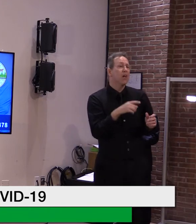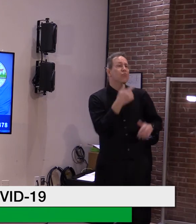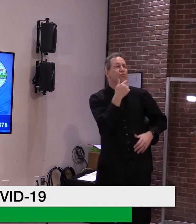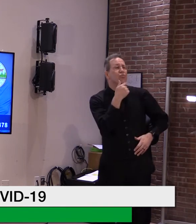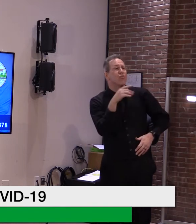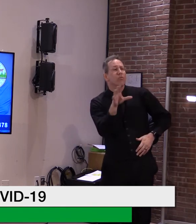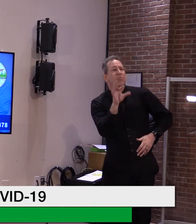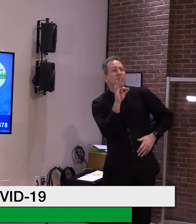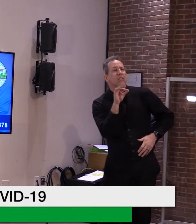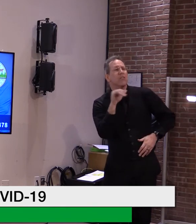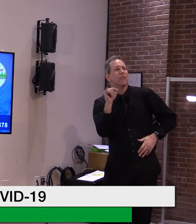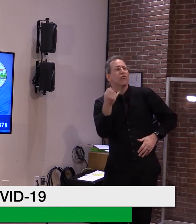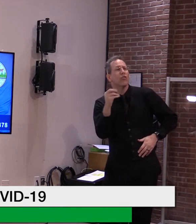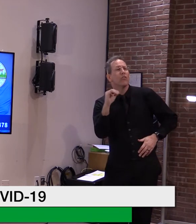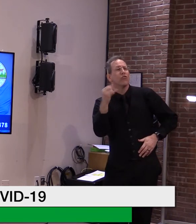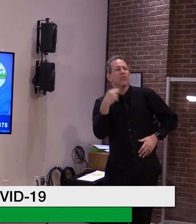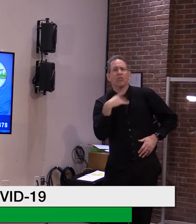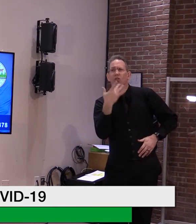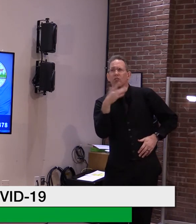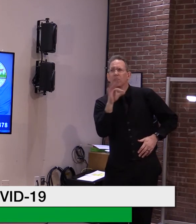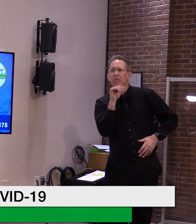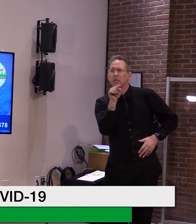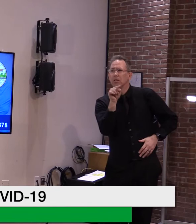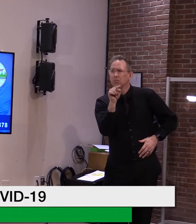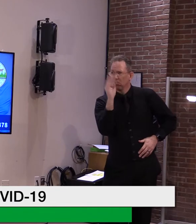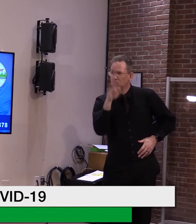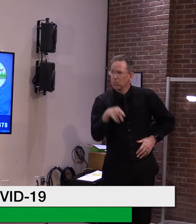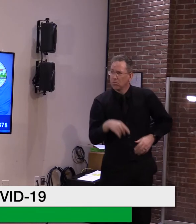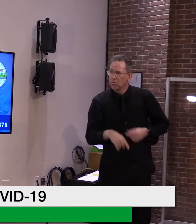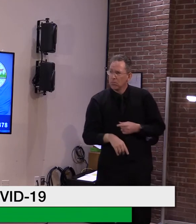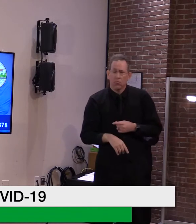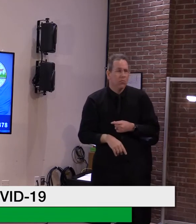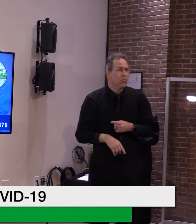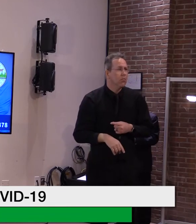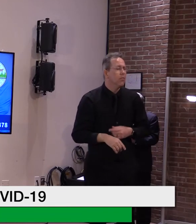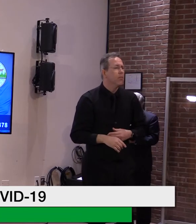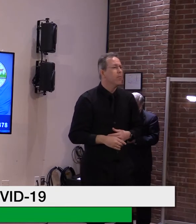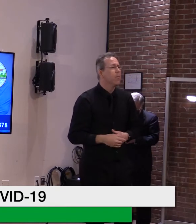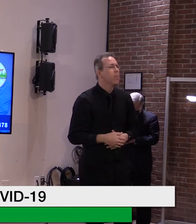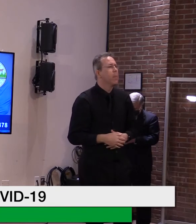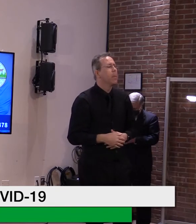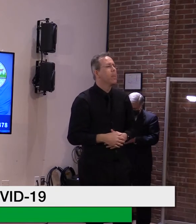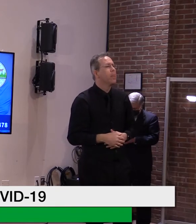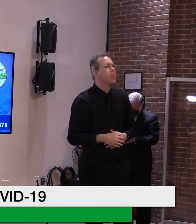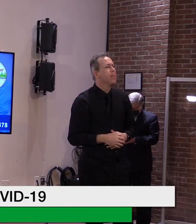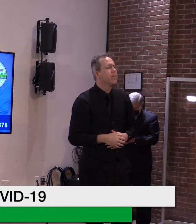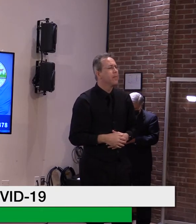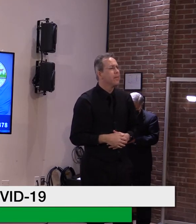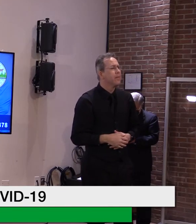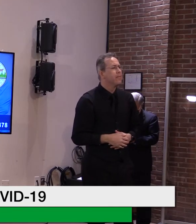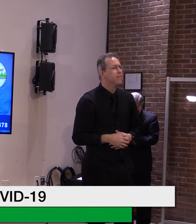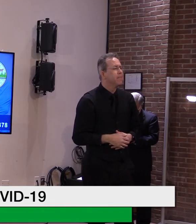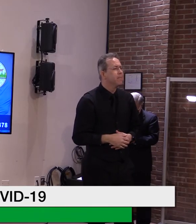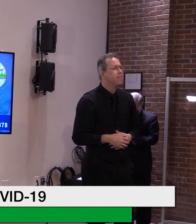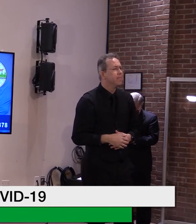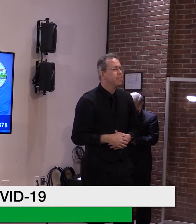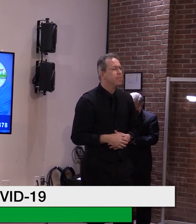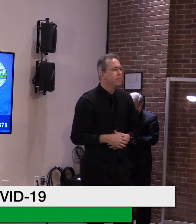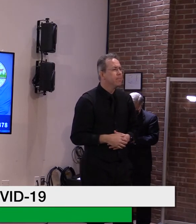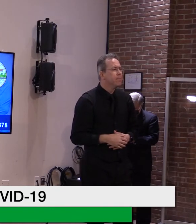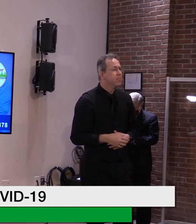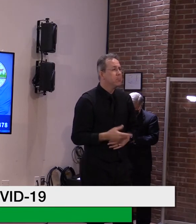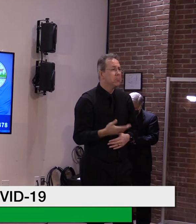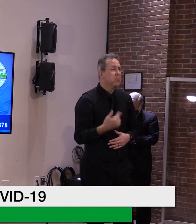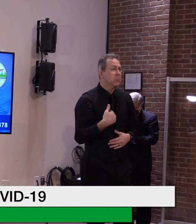vaccine. Yeah, again, uh, Joe, we're planning, uh, I think people should have a choice, uh, that this shouldn't be